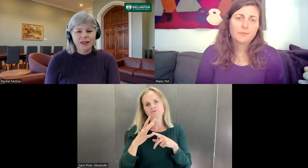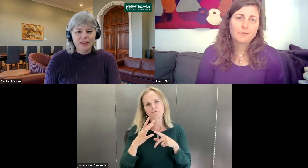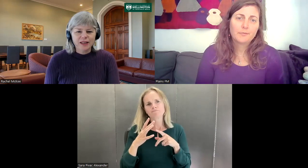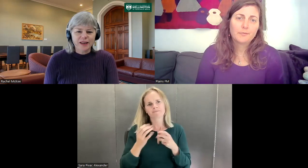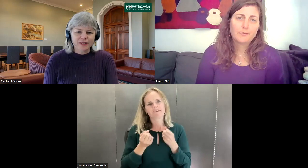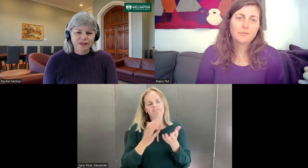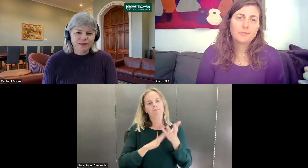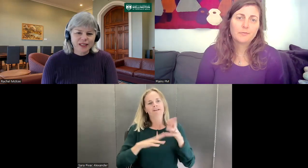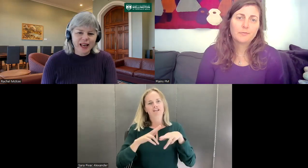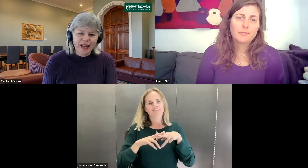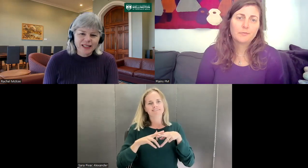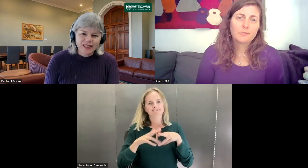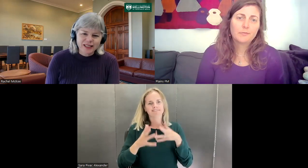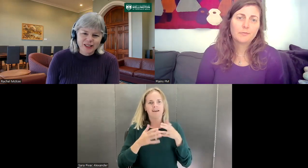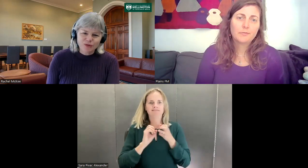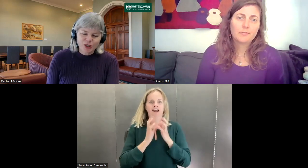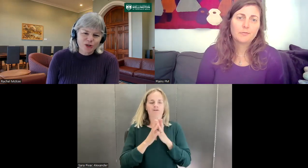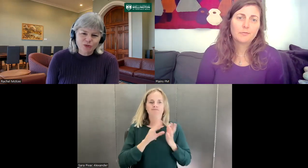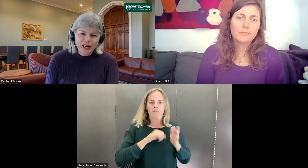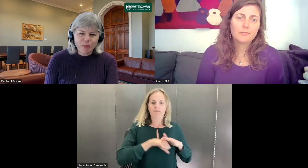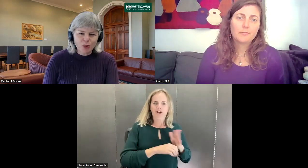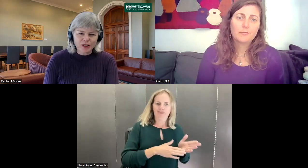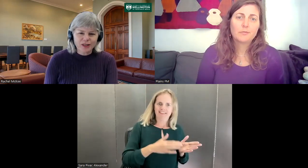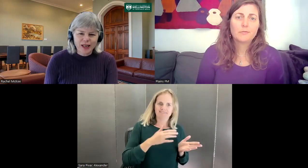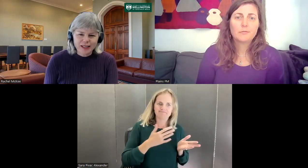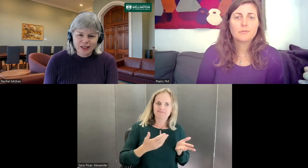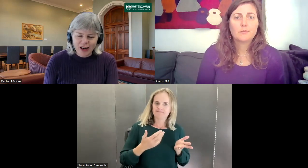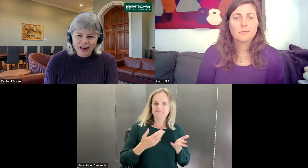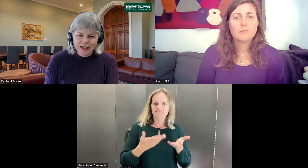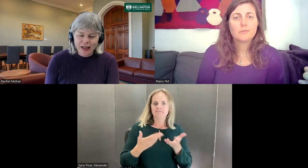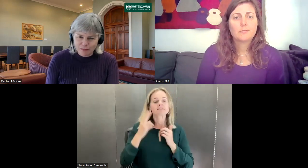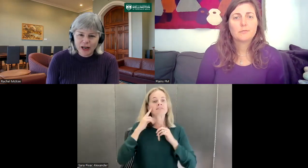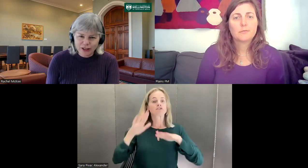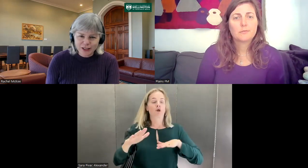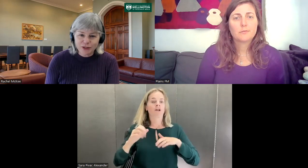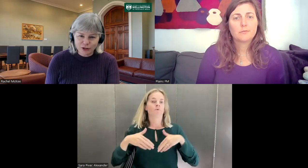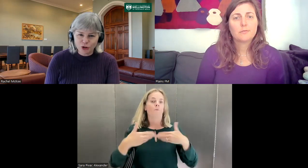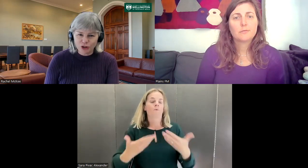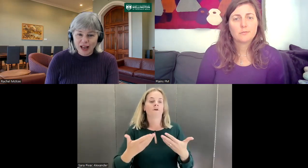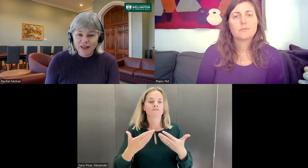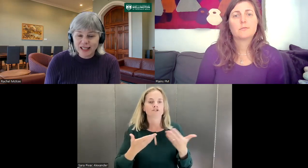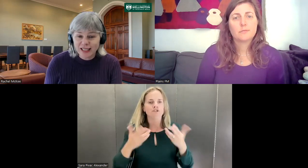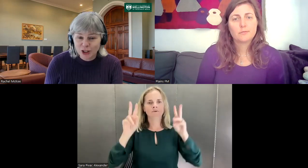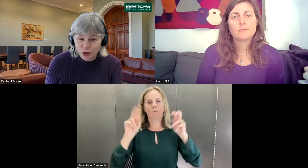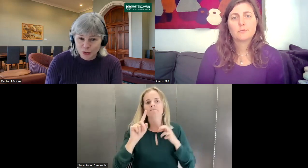Yeah. And it's so it's really important that sign that parents of deaf children have access to